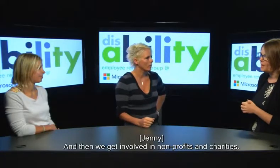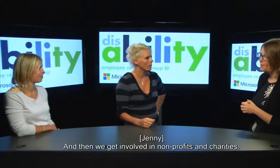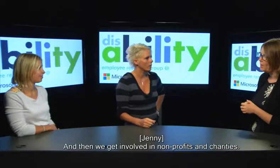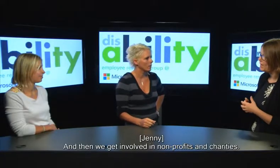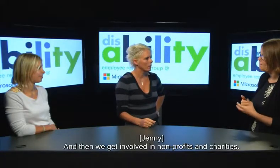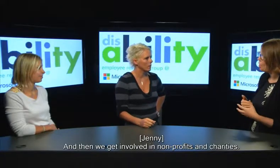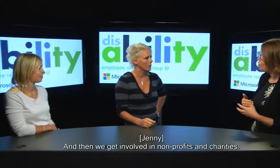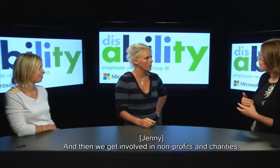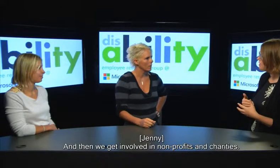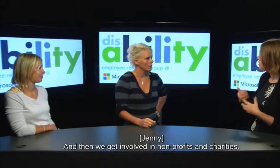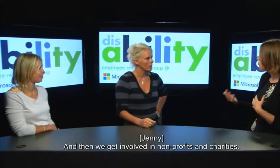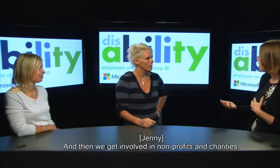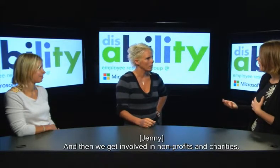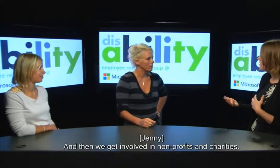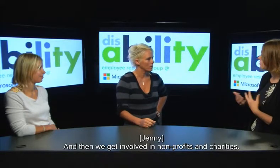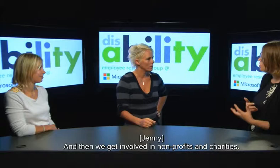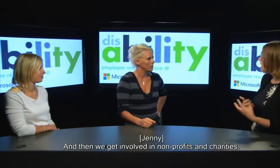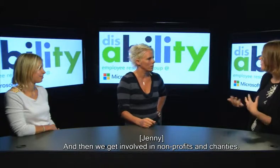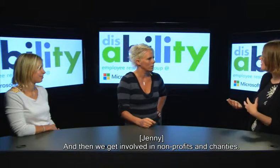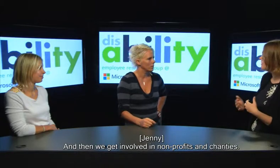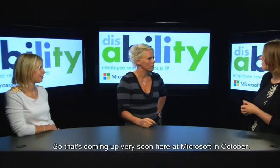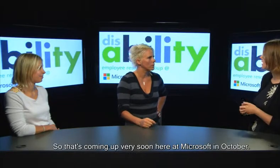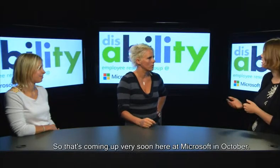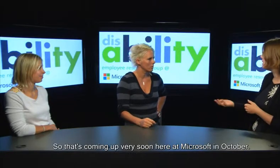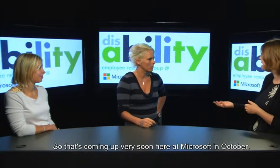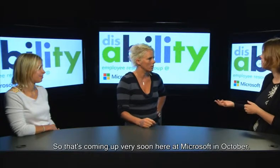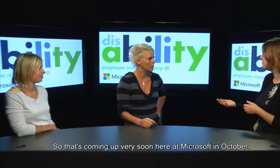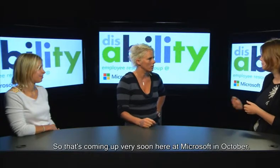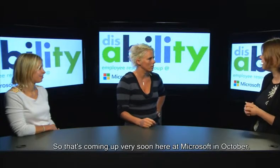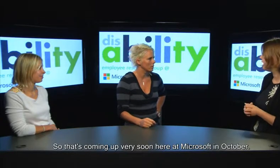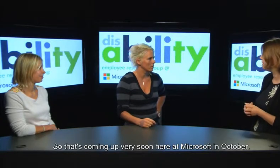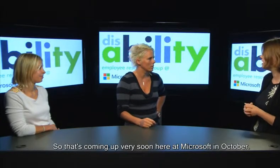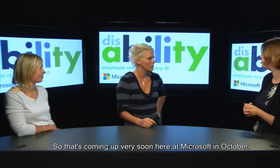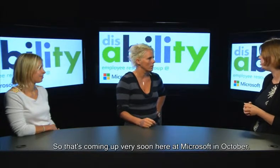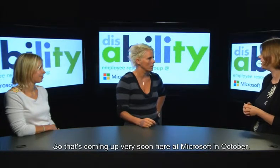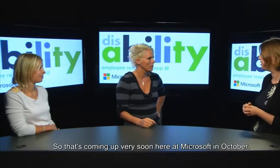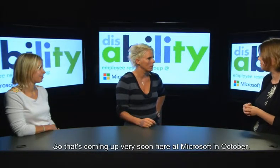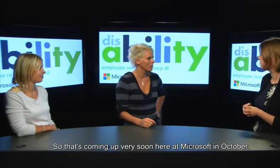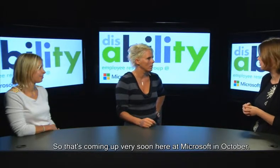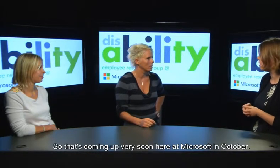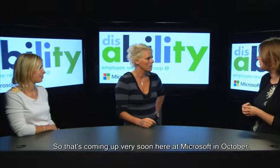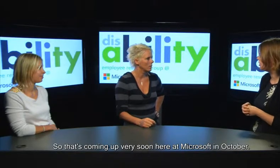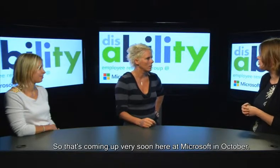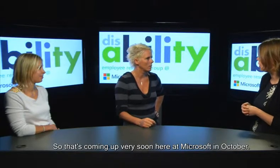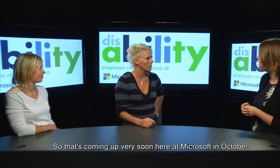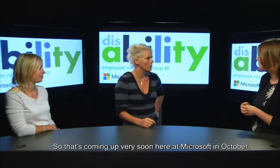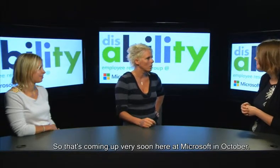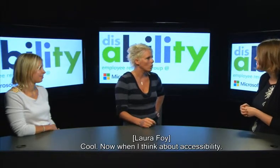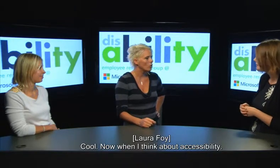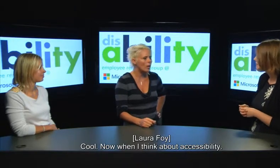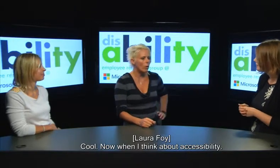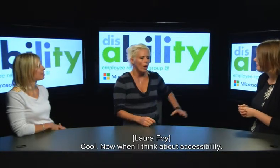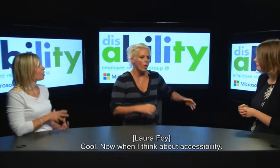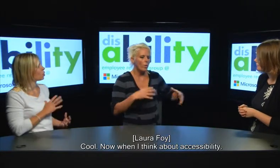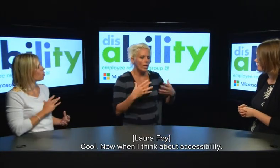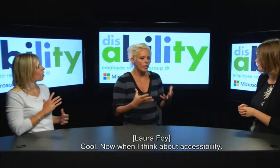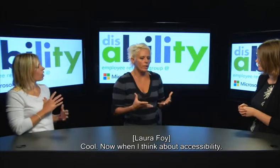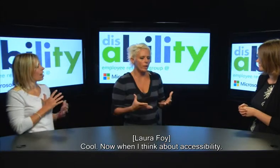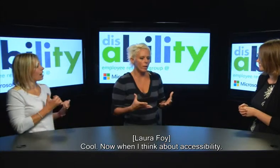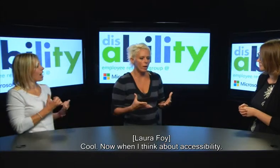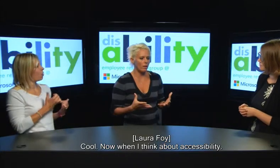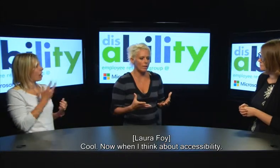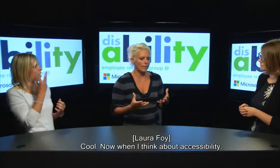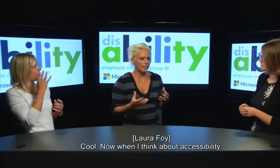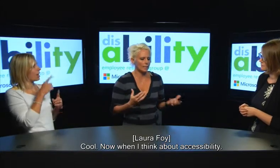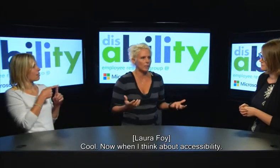and then we get involved in nonprofits and charities so that's coming up very soon here at Microsoft in October cool now when I